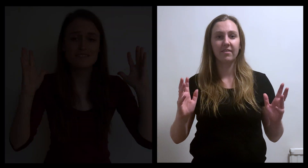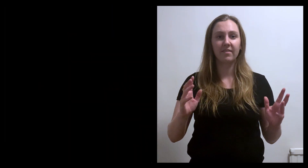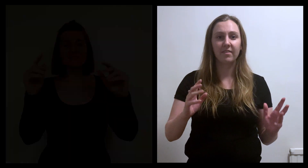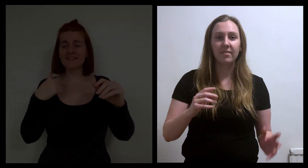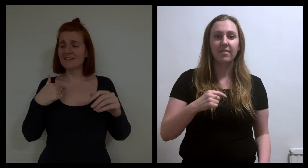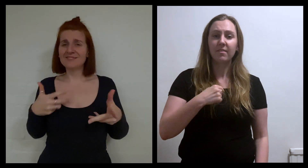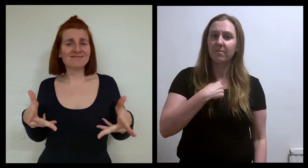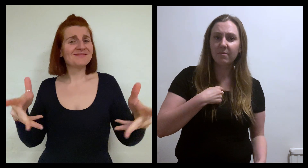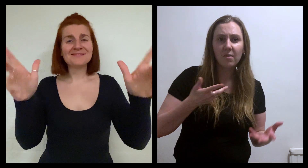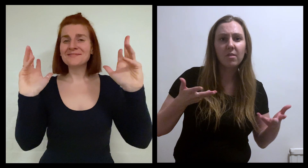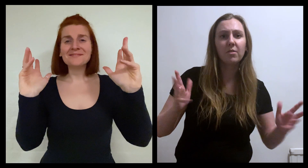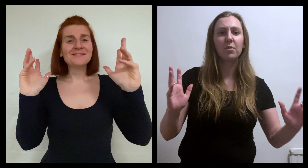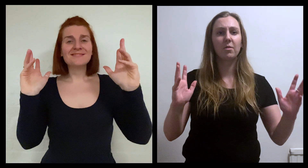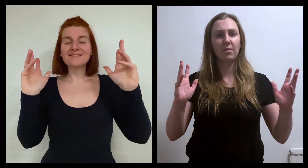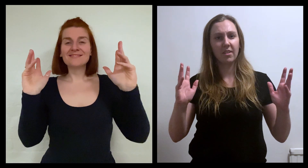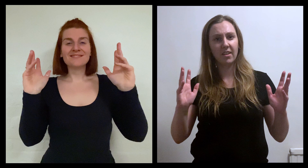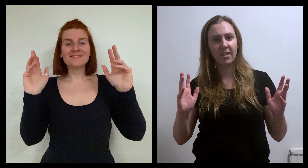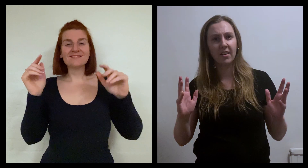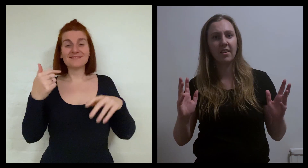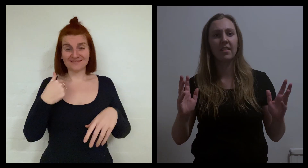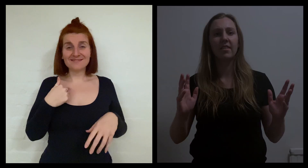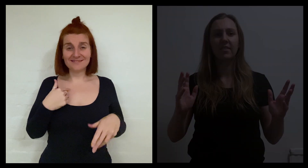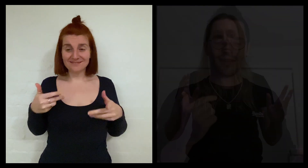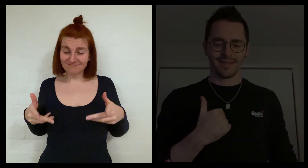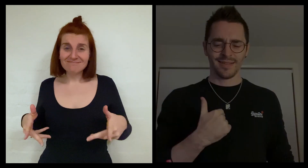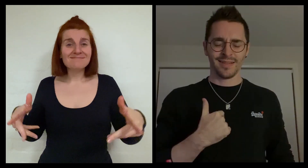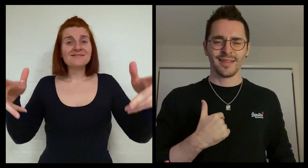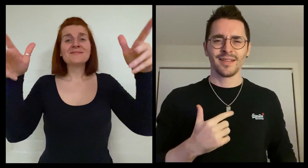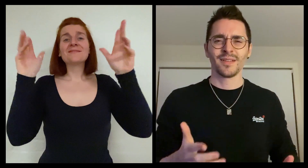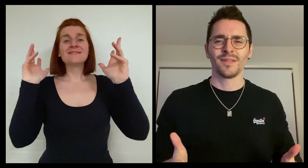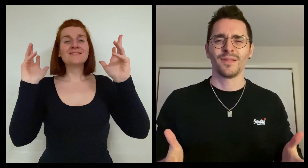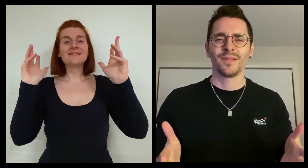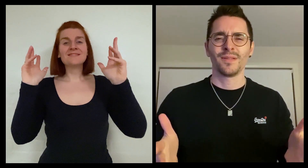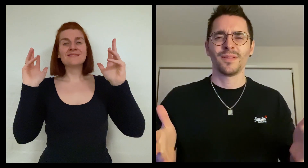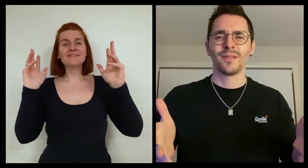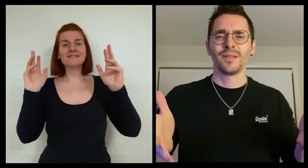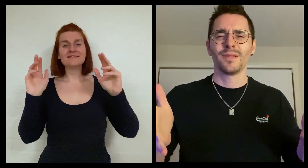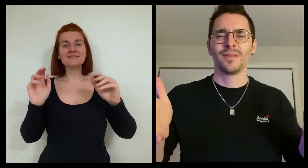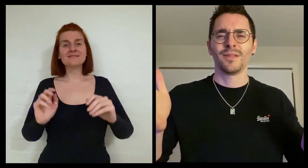I can do it I can do it